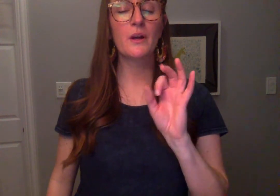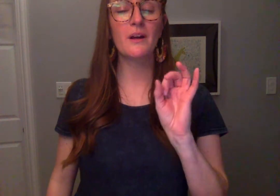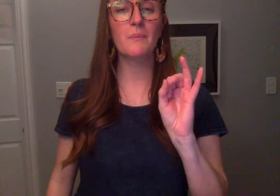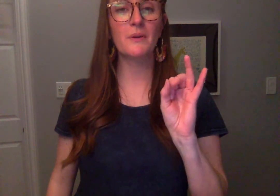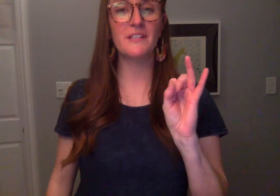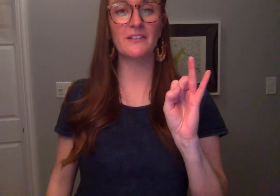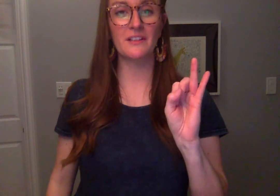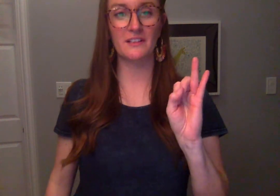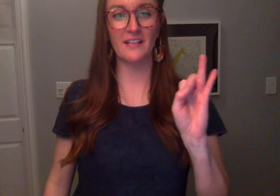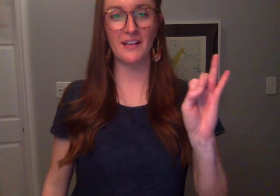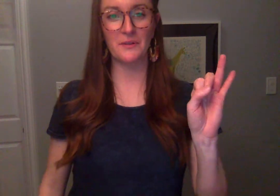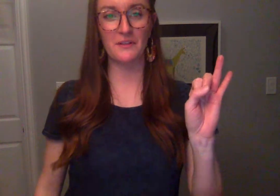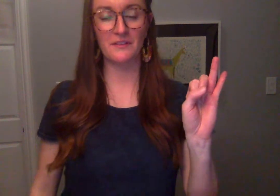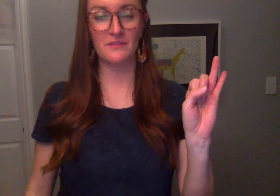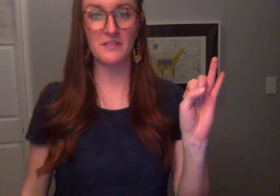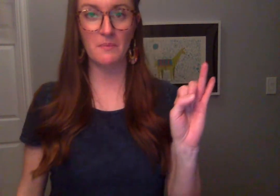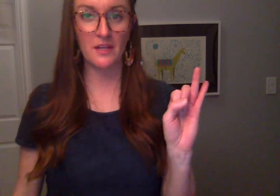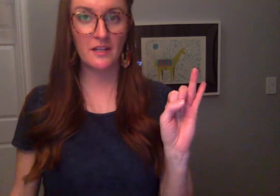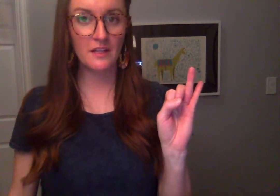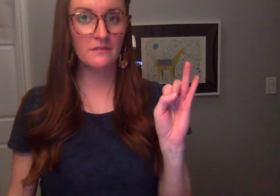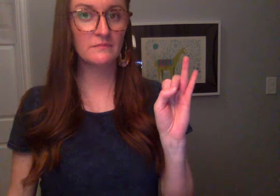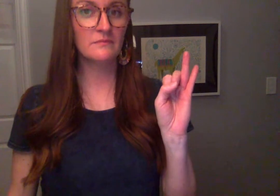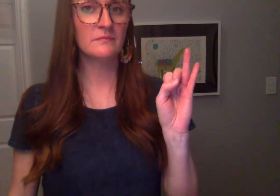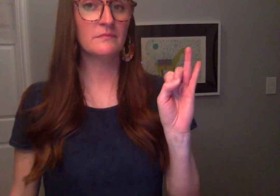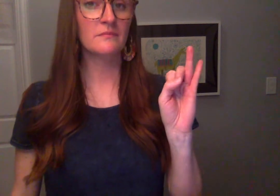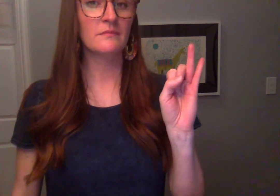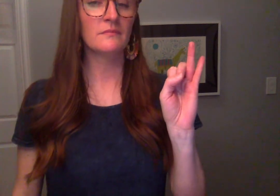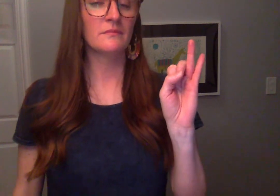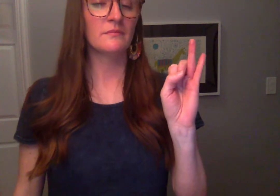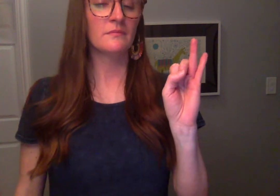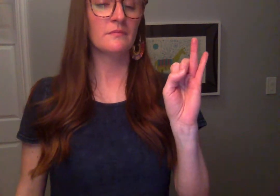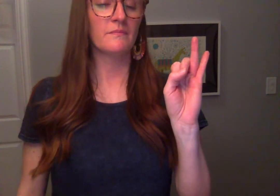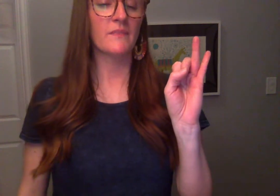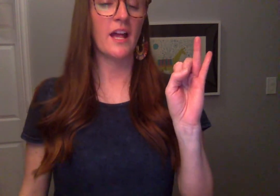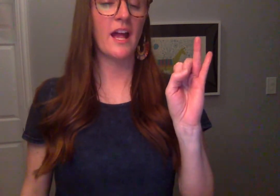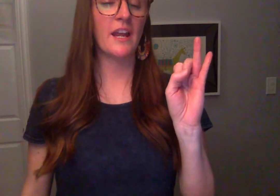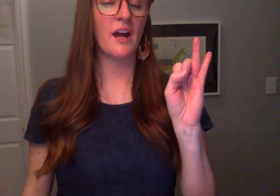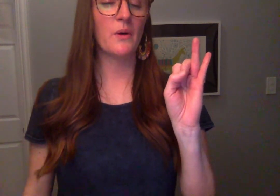Put down the third candle. Deep breath in and out.